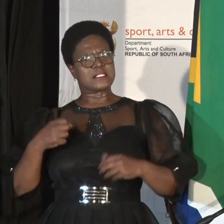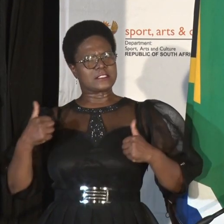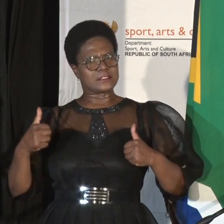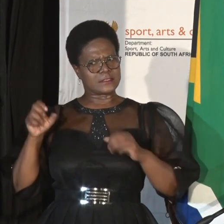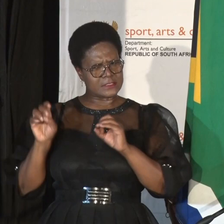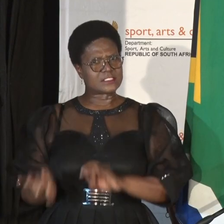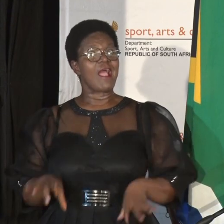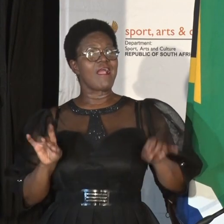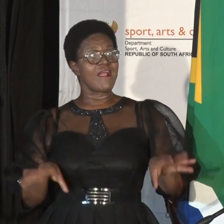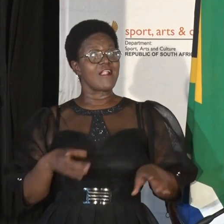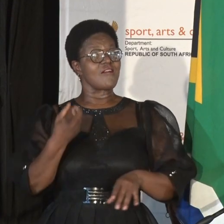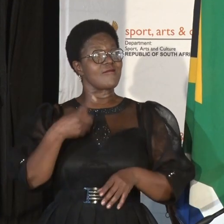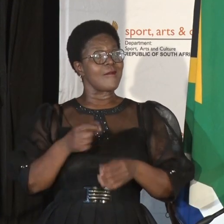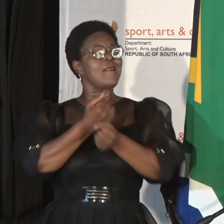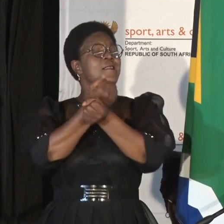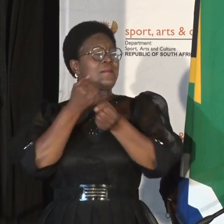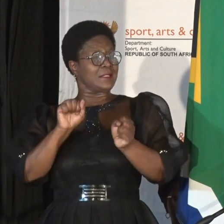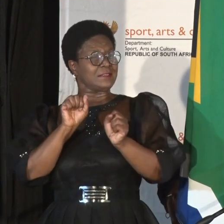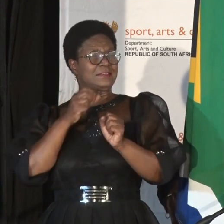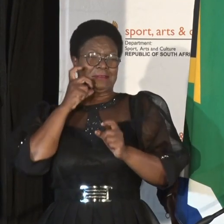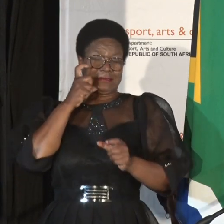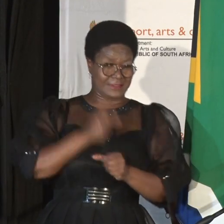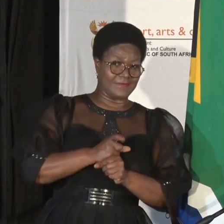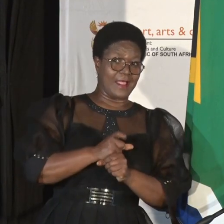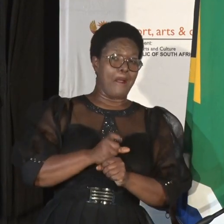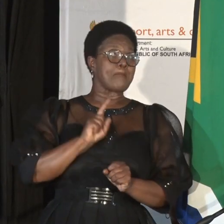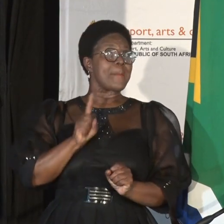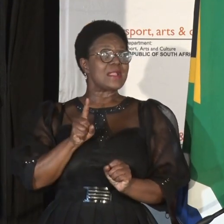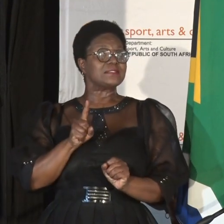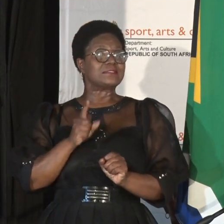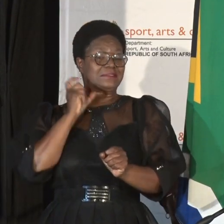of liberation but the most difficult struggle